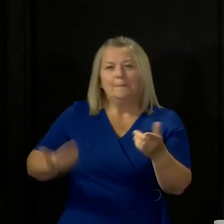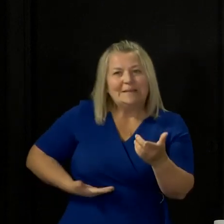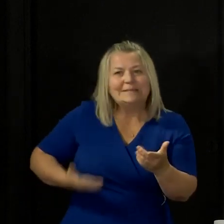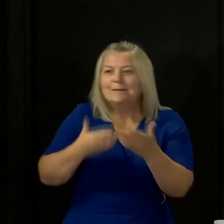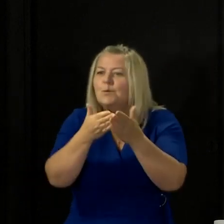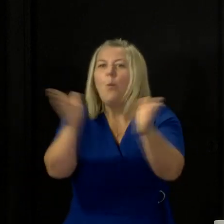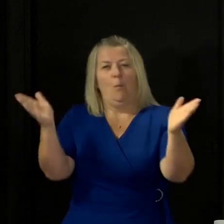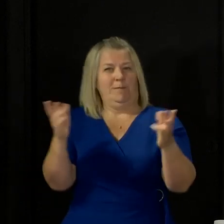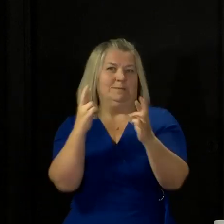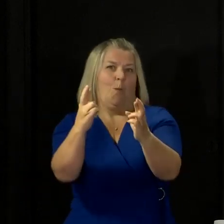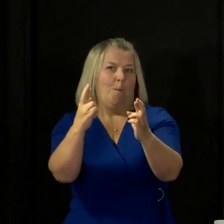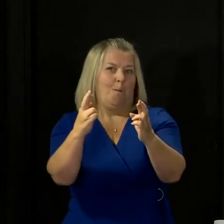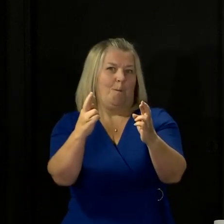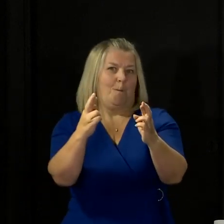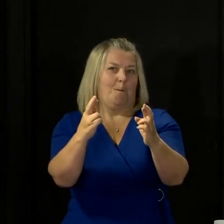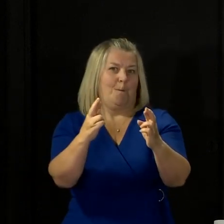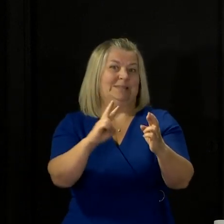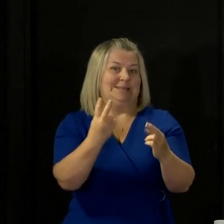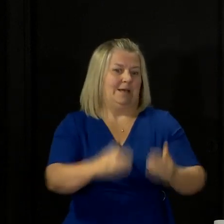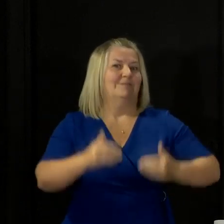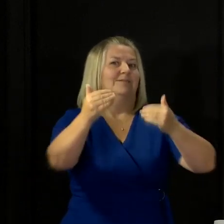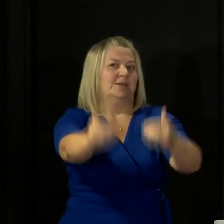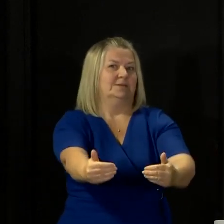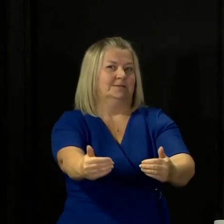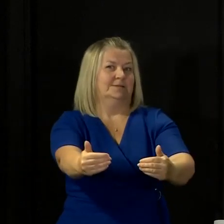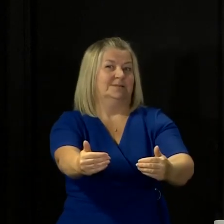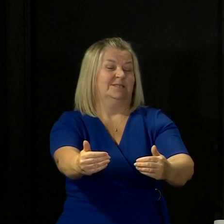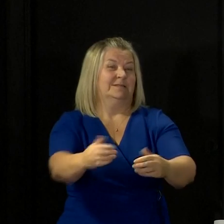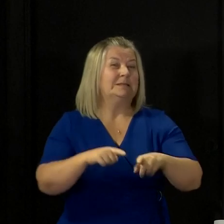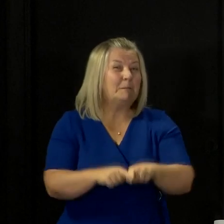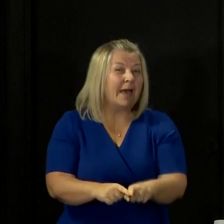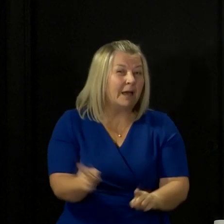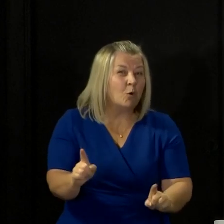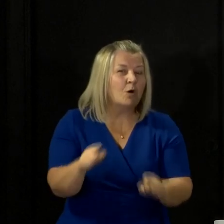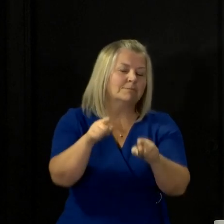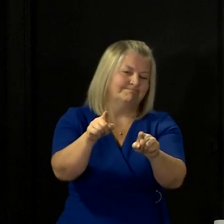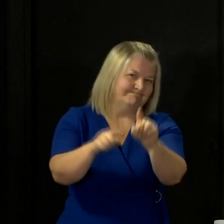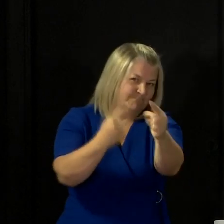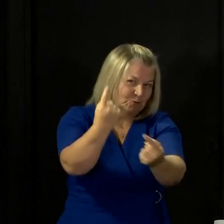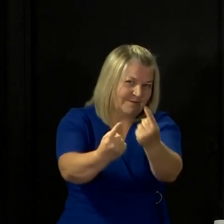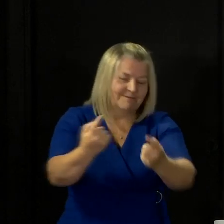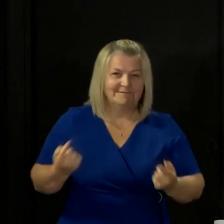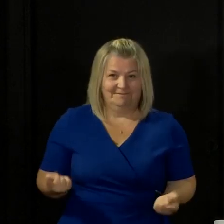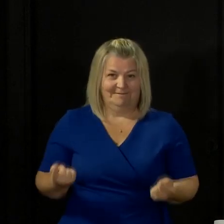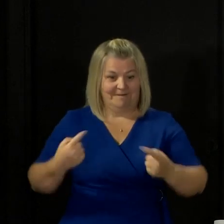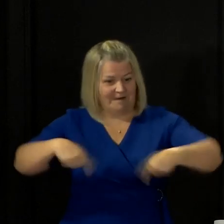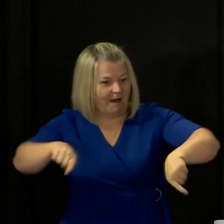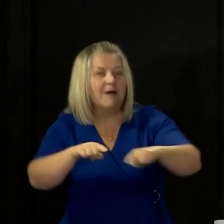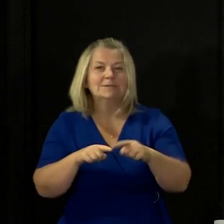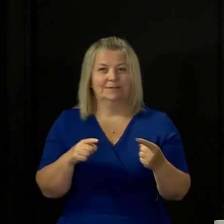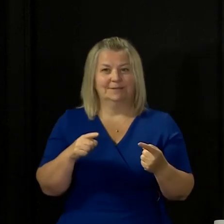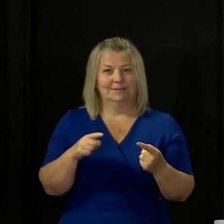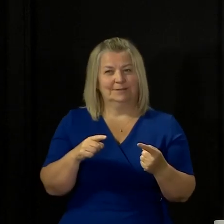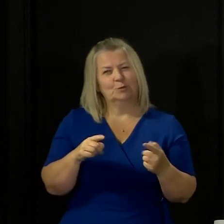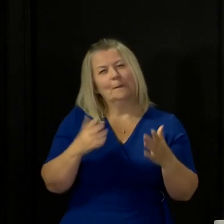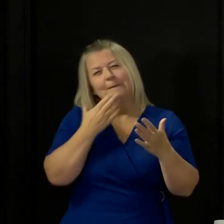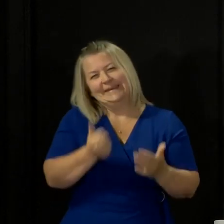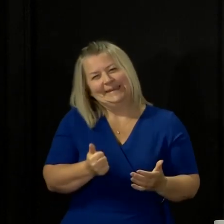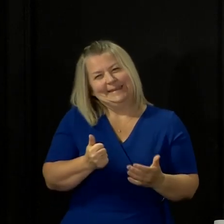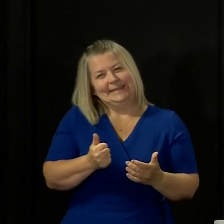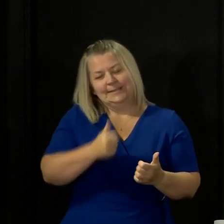again. But that depends on all of us. It depends on each and every one of us. So please, please stick with it for now.